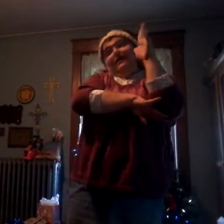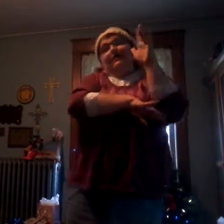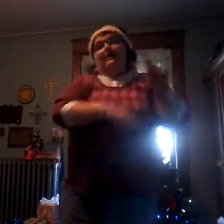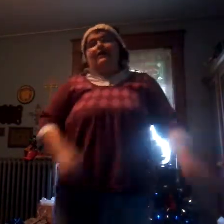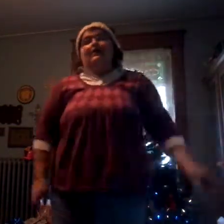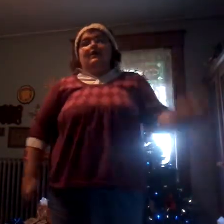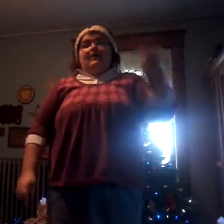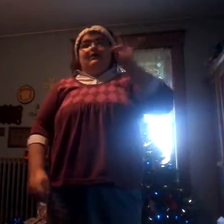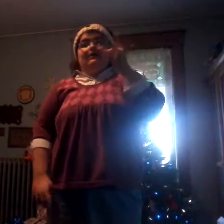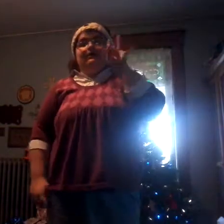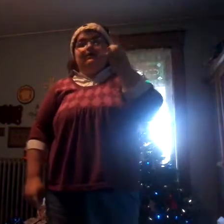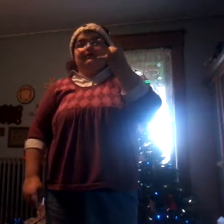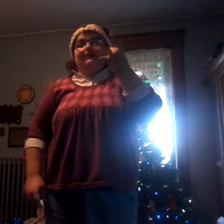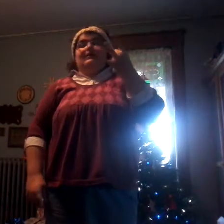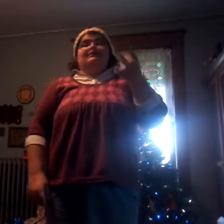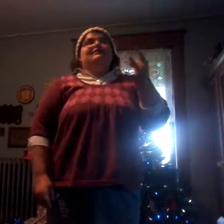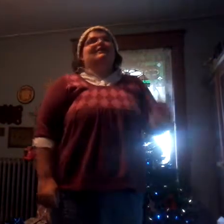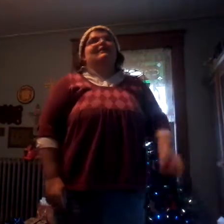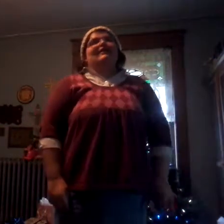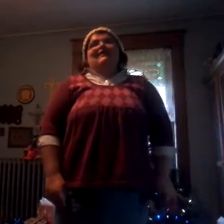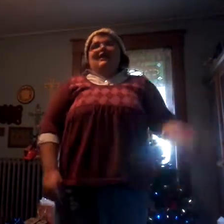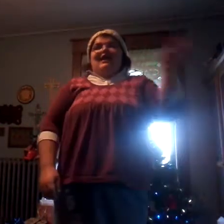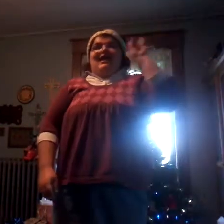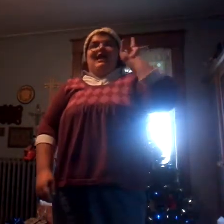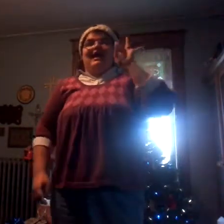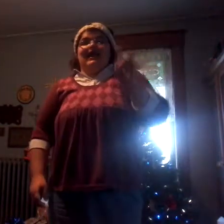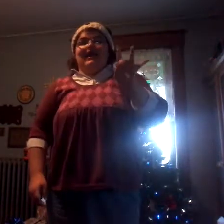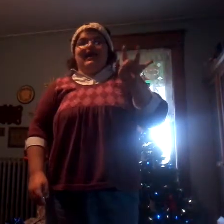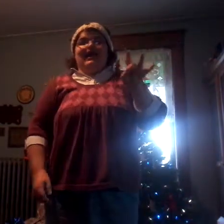the ninth day of Christmas, my true love gave to me, five